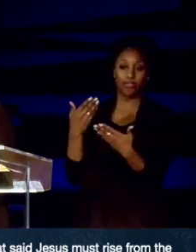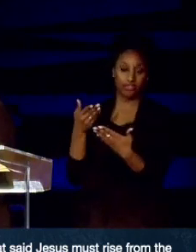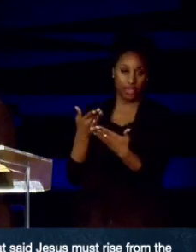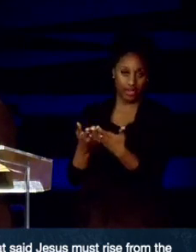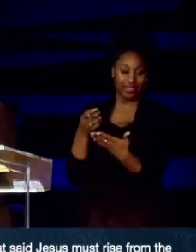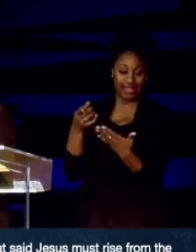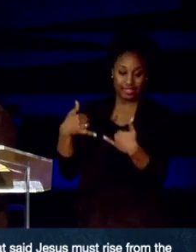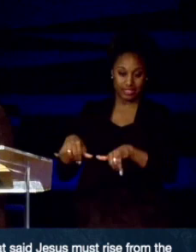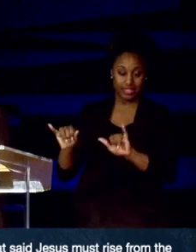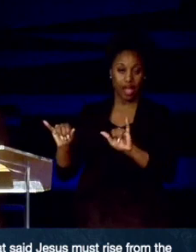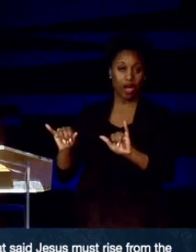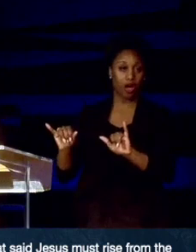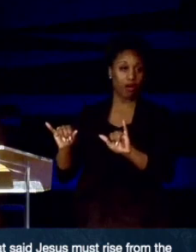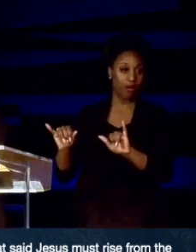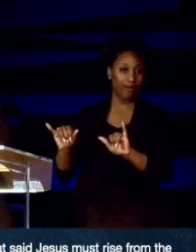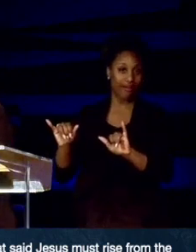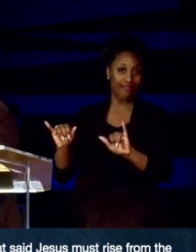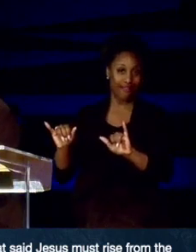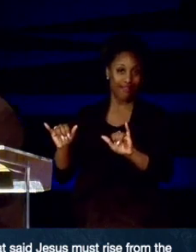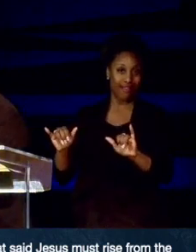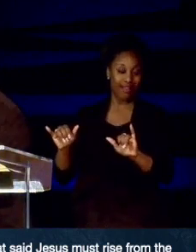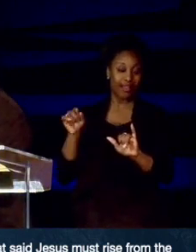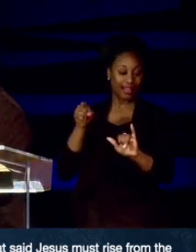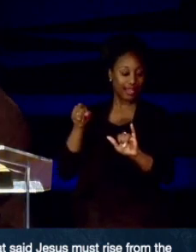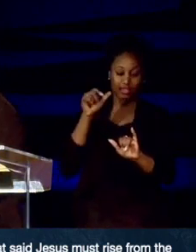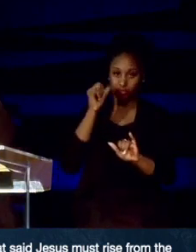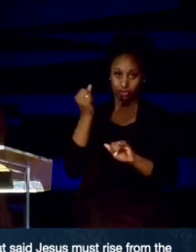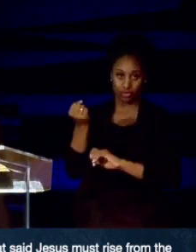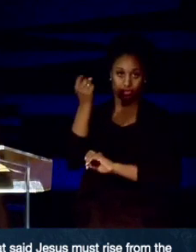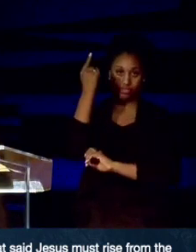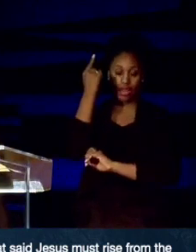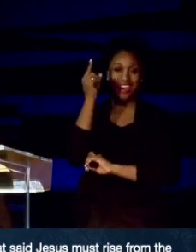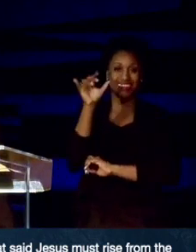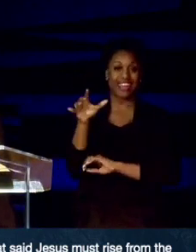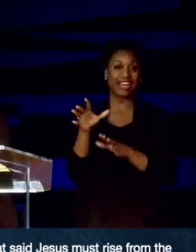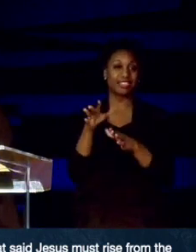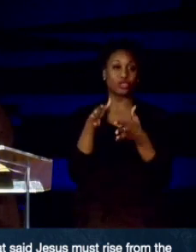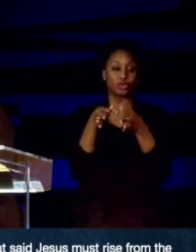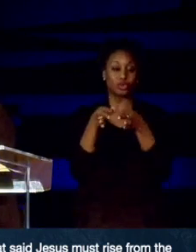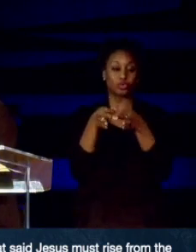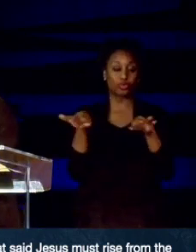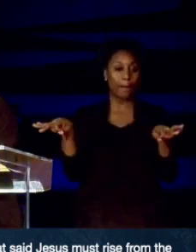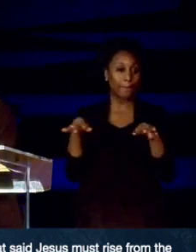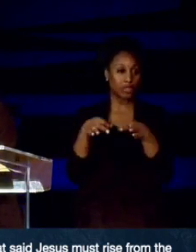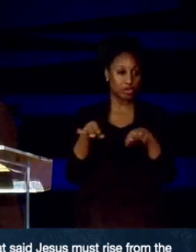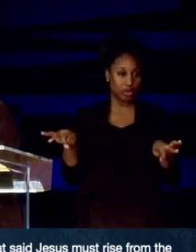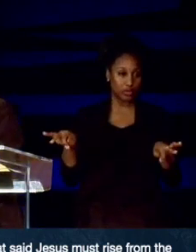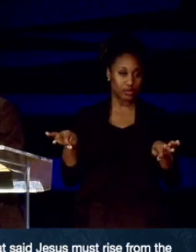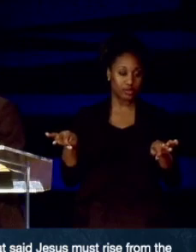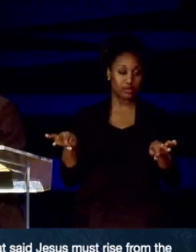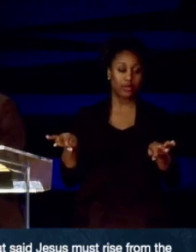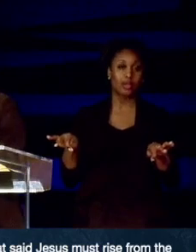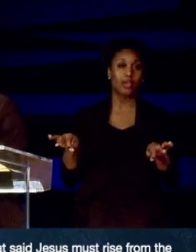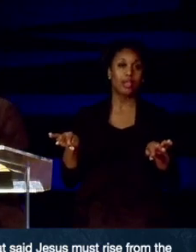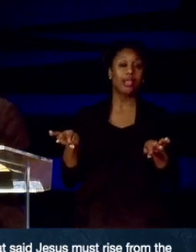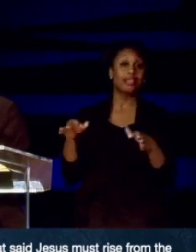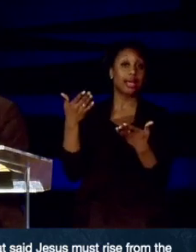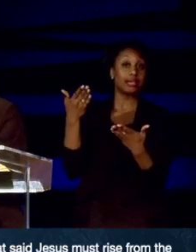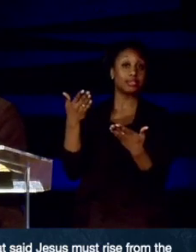still hadn't understood the scriptures that said